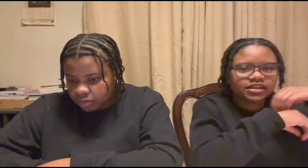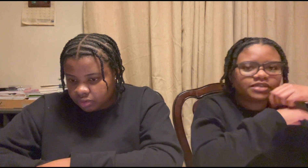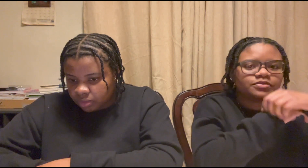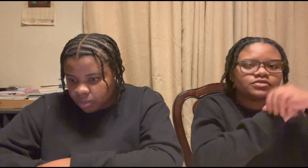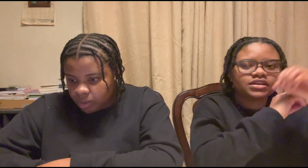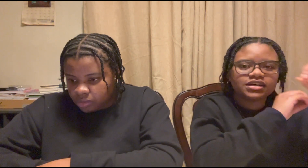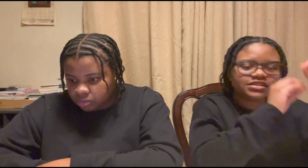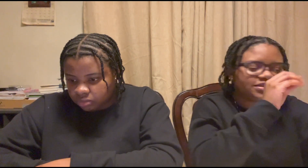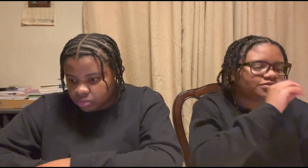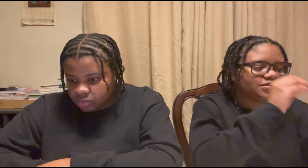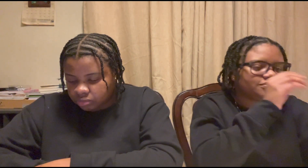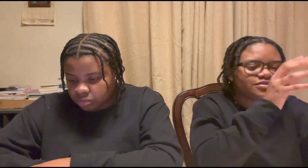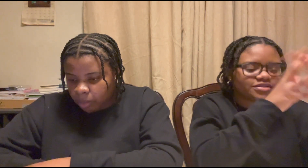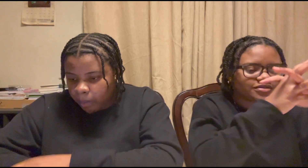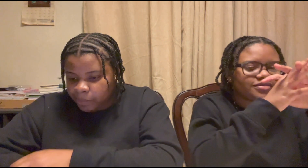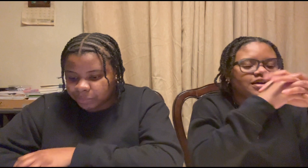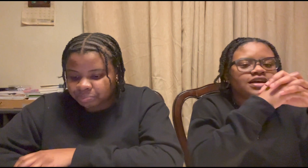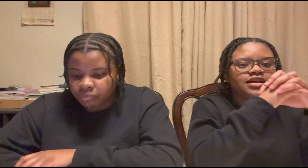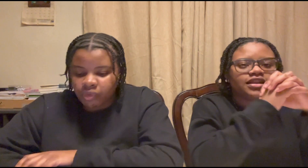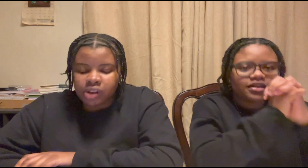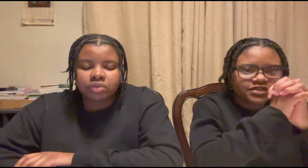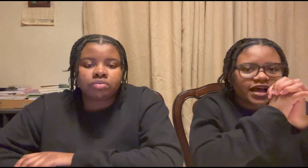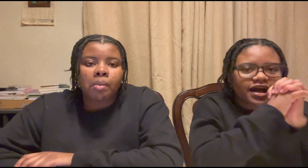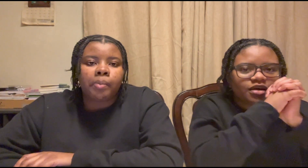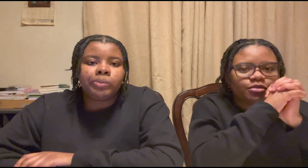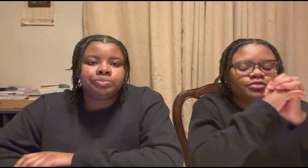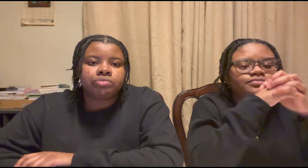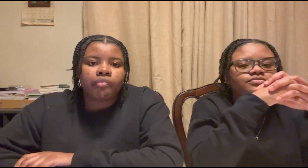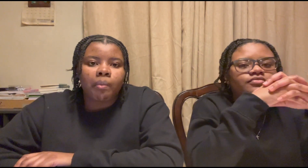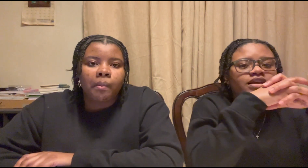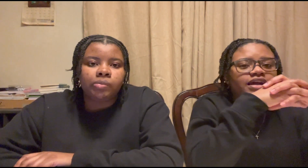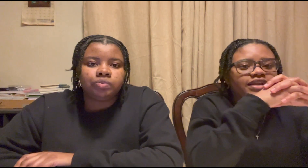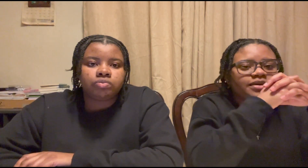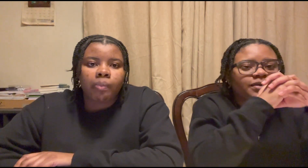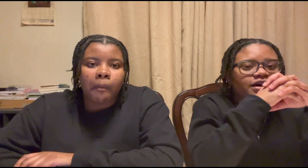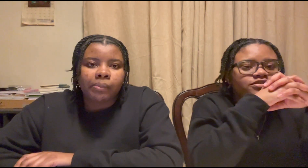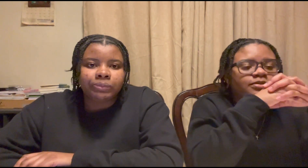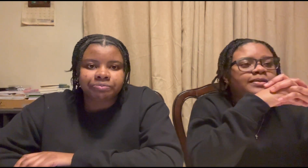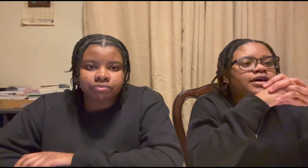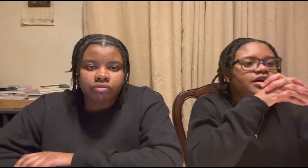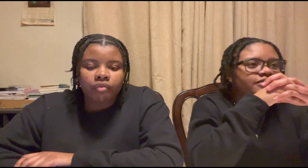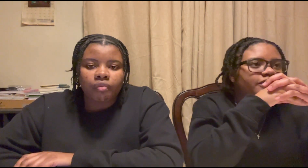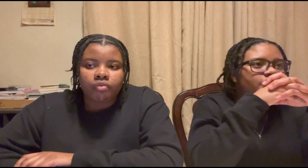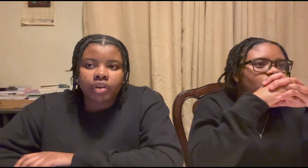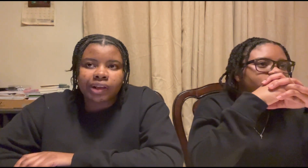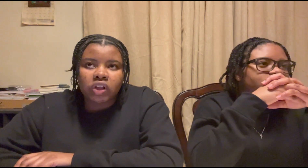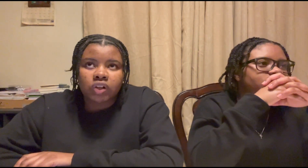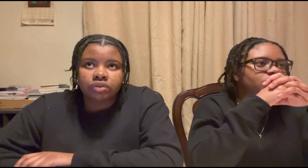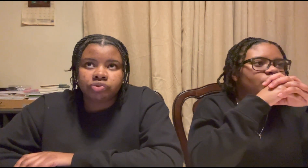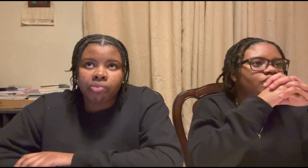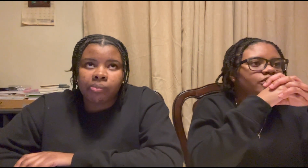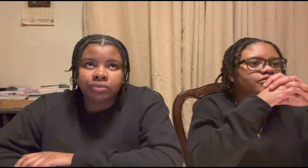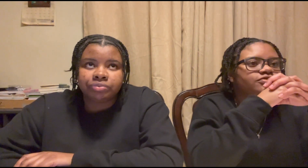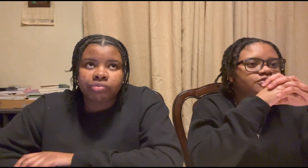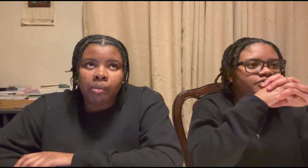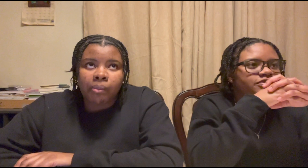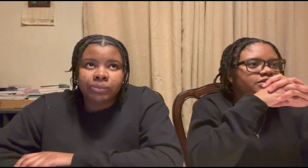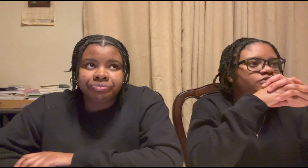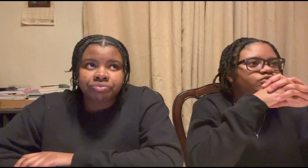keep it 100 0 0 0 love that album and then my some of my other favorite artists are 450 huge